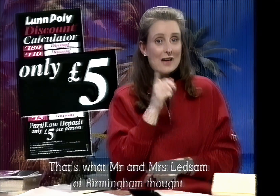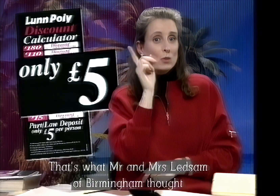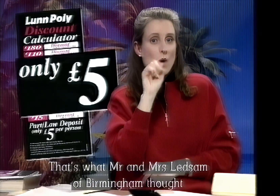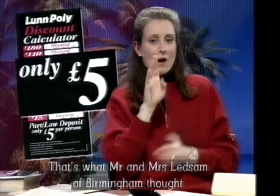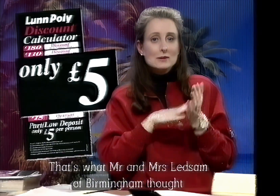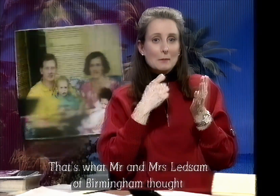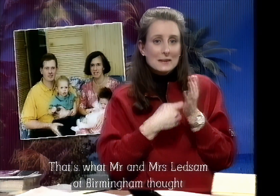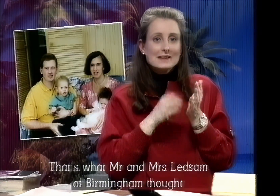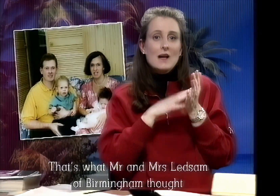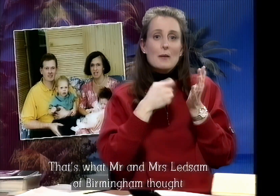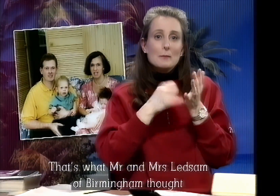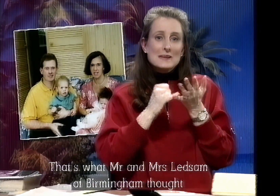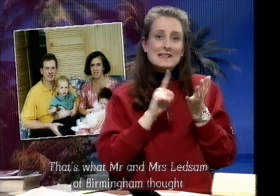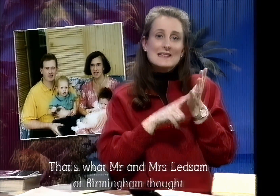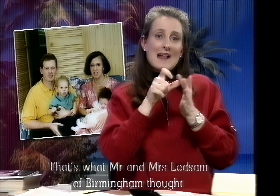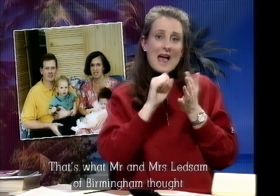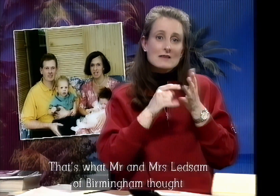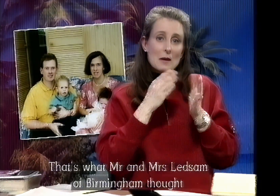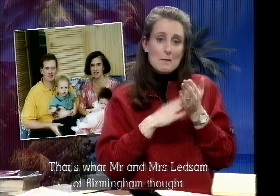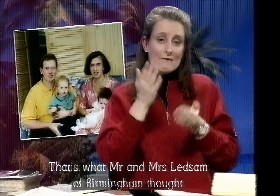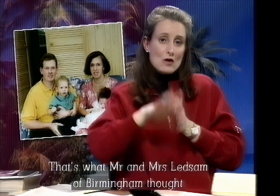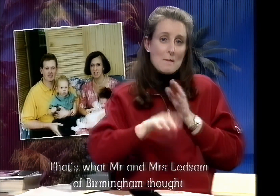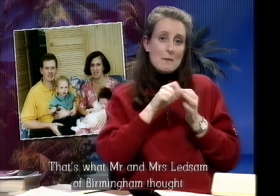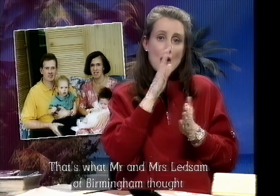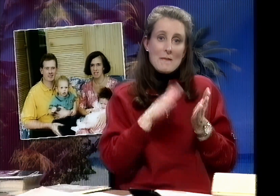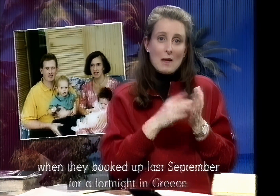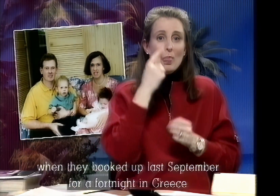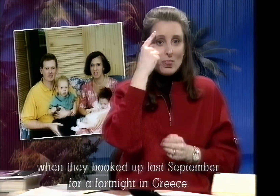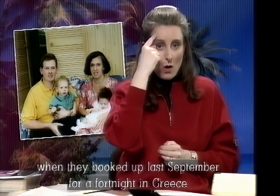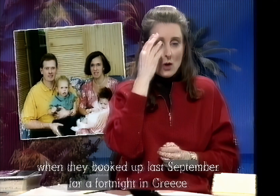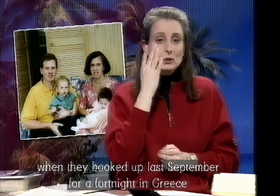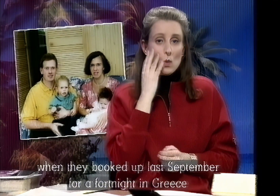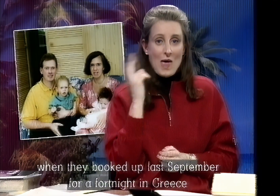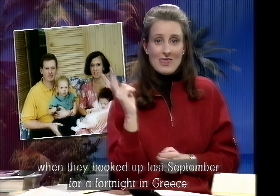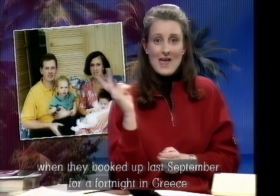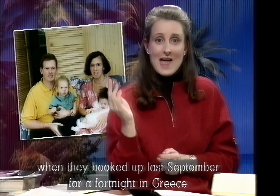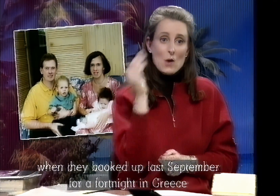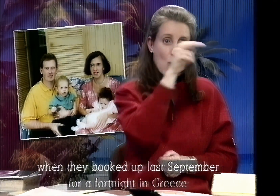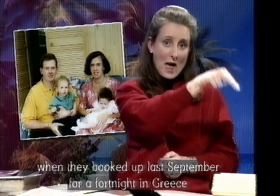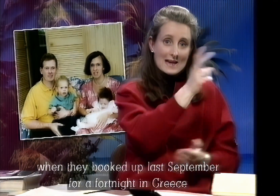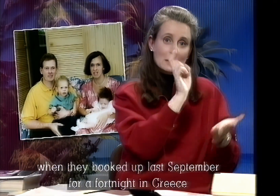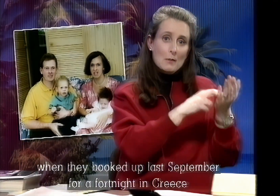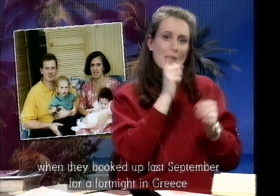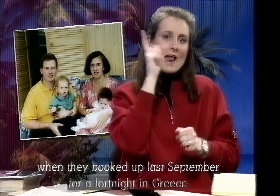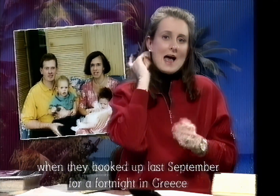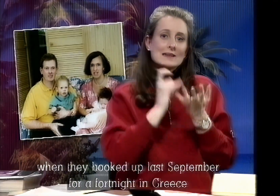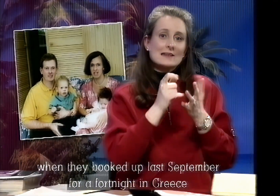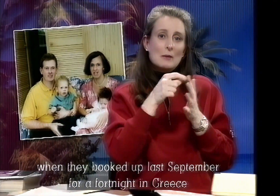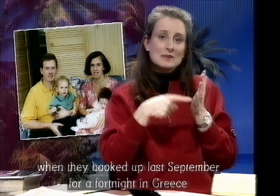That's what Mr and Mrs Leadsom of Birmingham thought when they booked up last September for a fortnight in